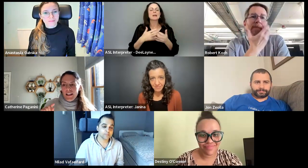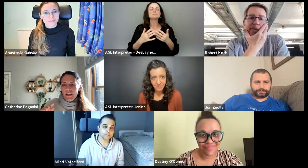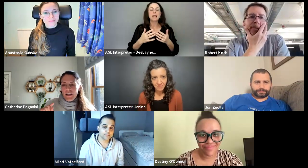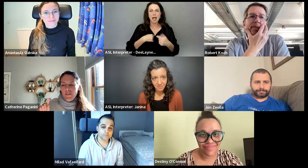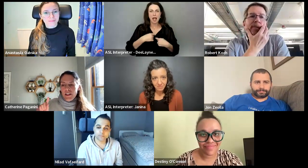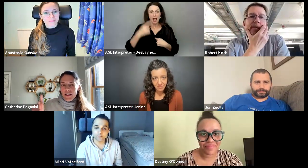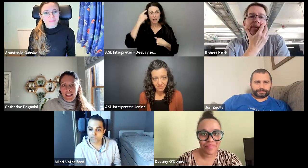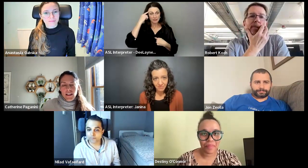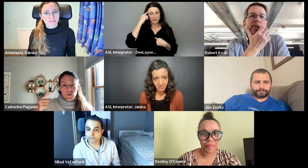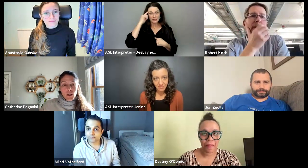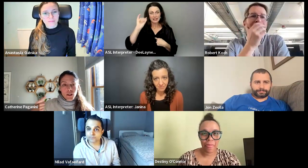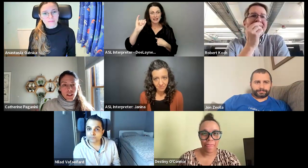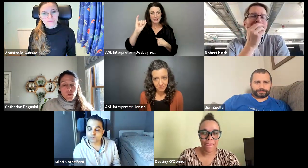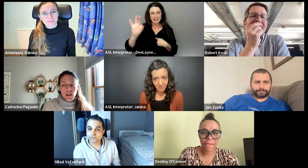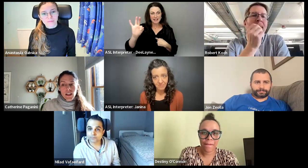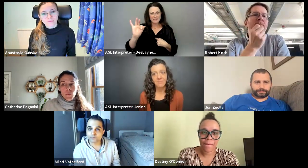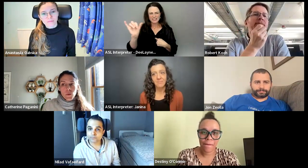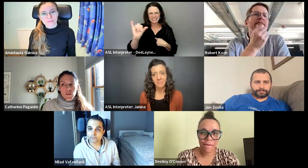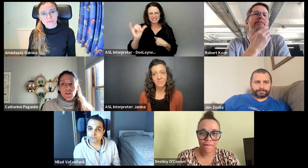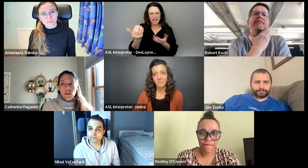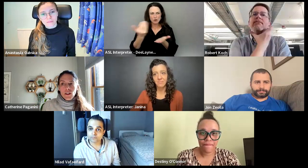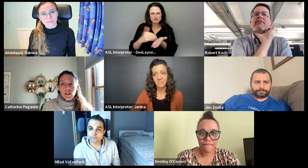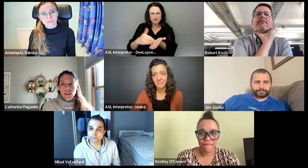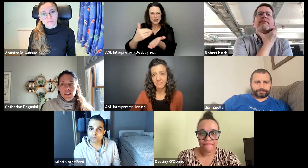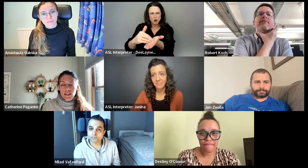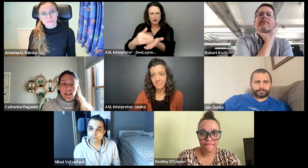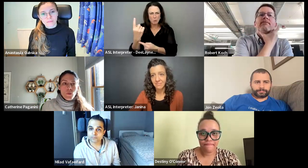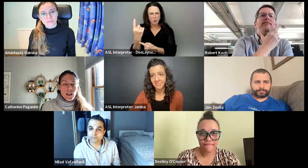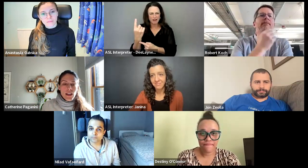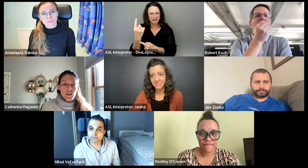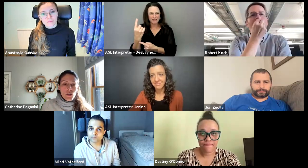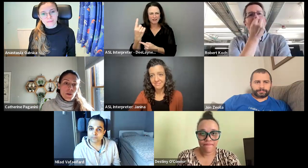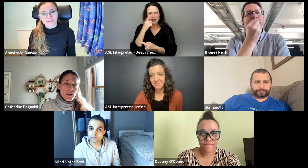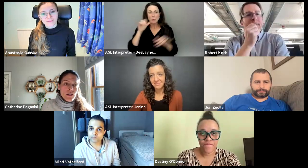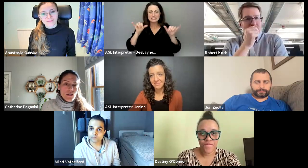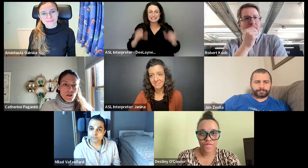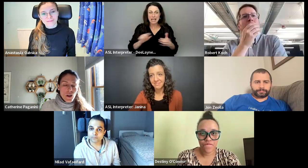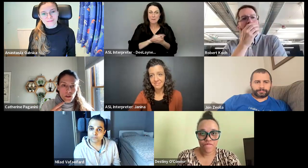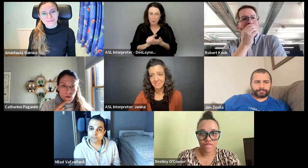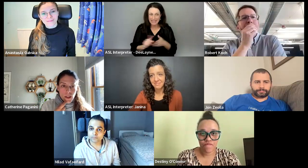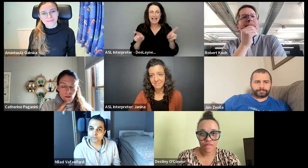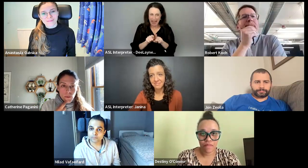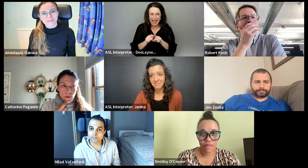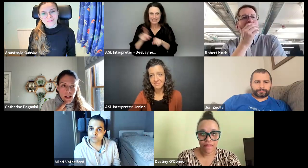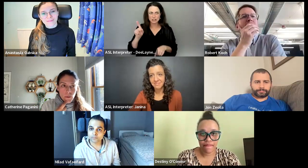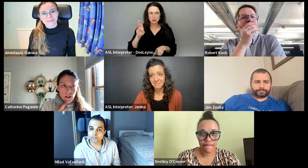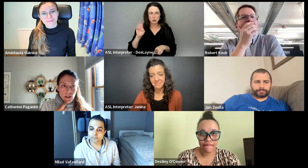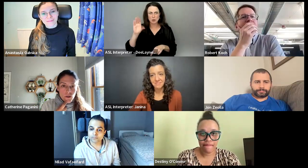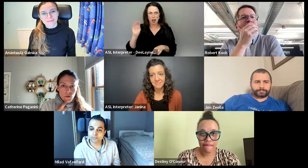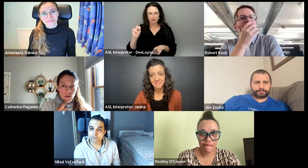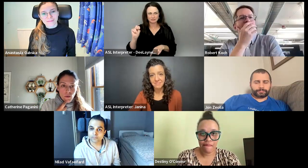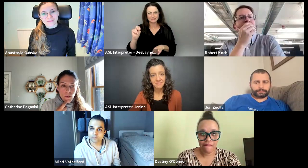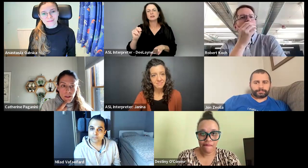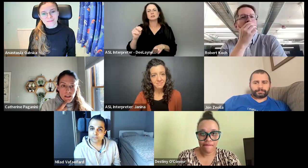I think if it is like the recurring one, it would fall the same week as KubeCon is. So just something to keep in mind